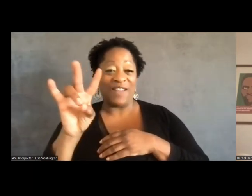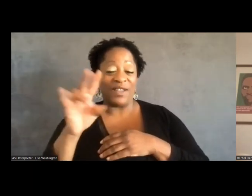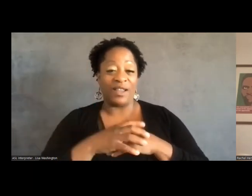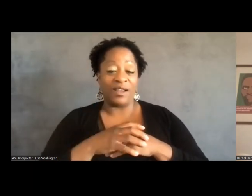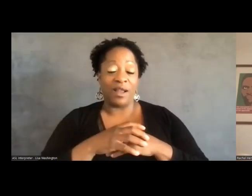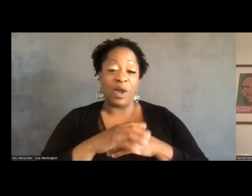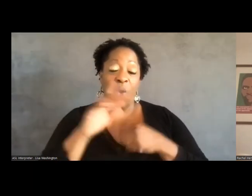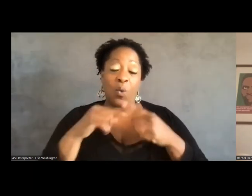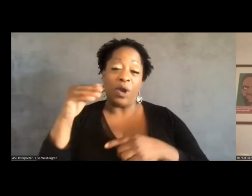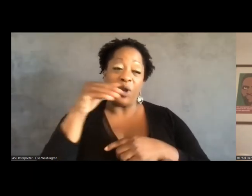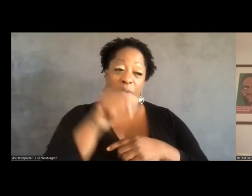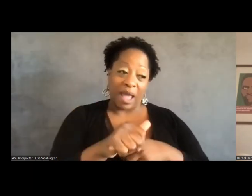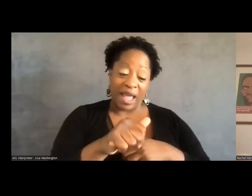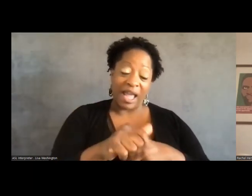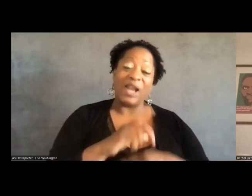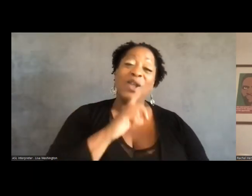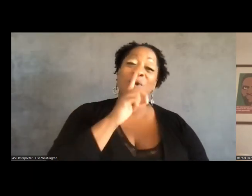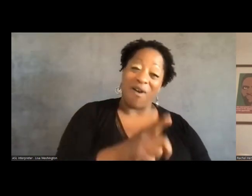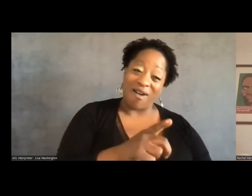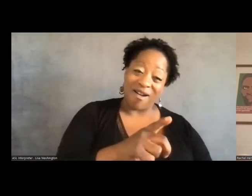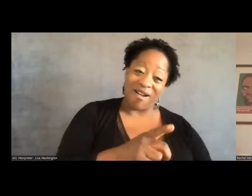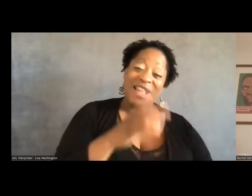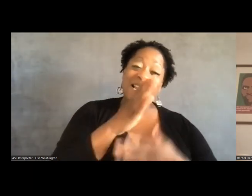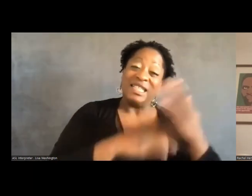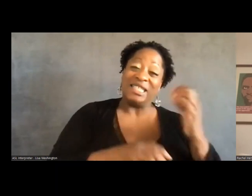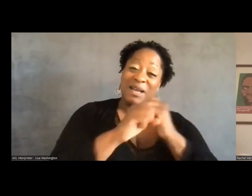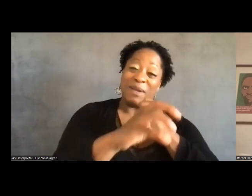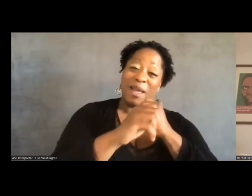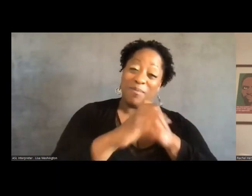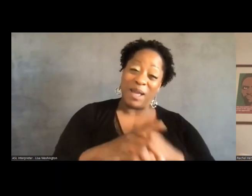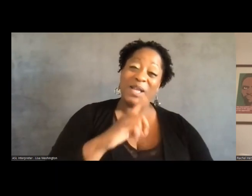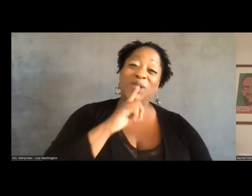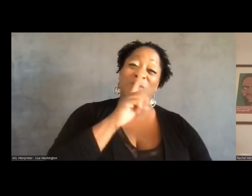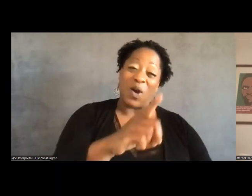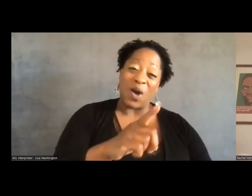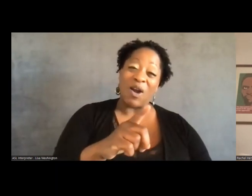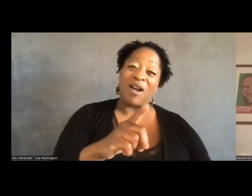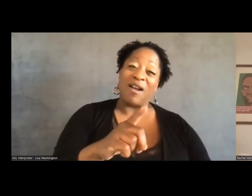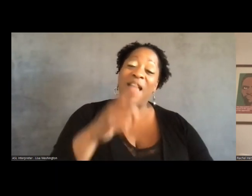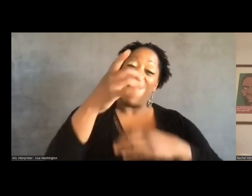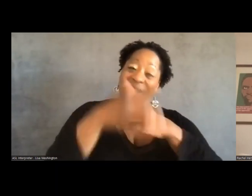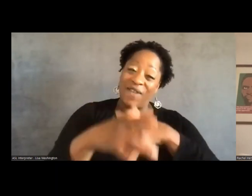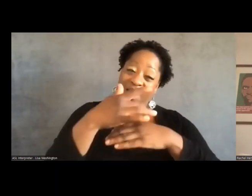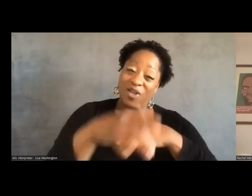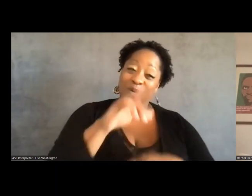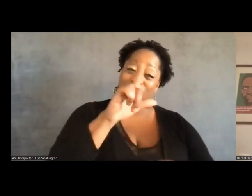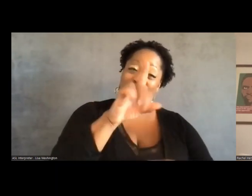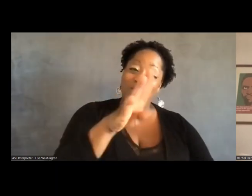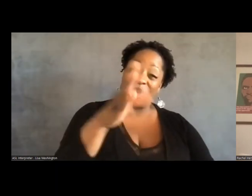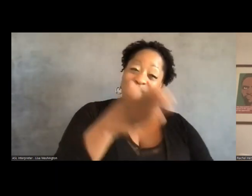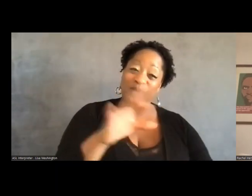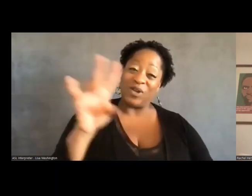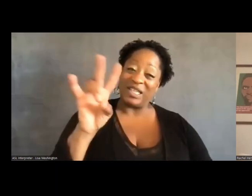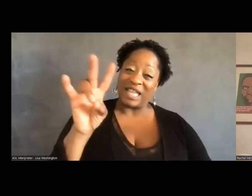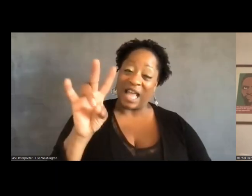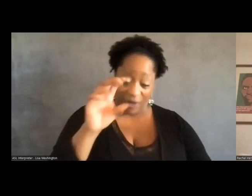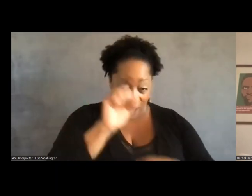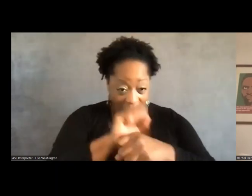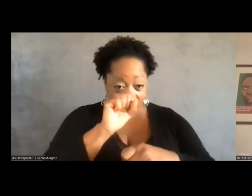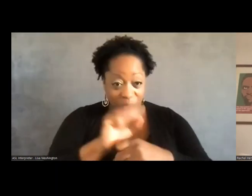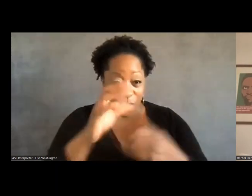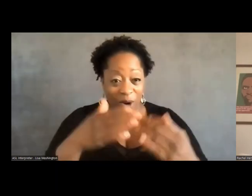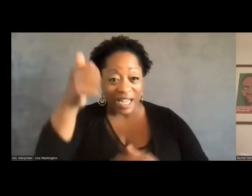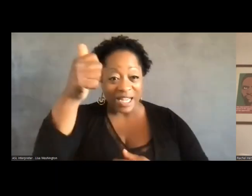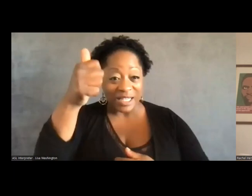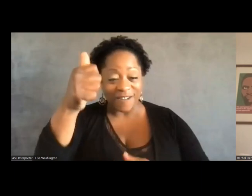are in some of these campaign situations. Um, and the work is not easier necessarily either.